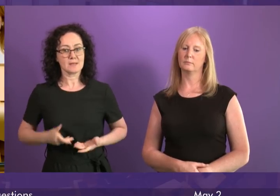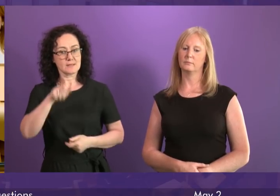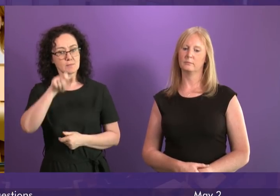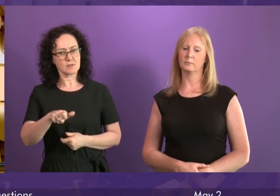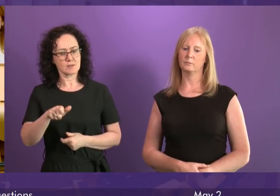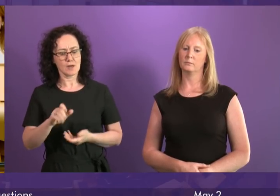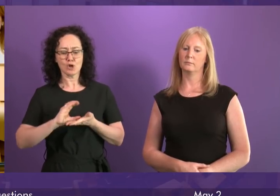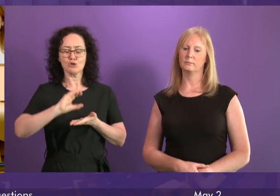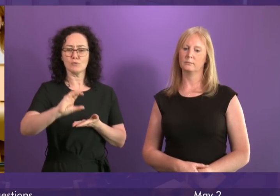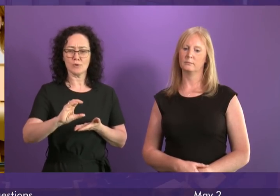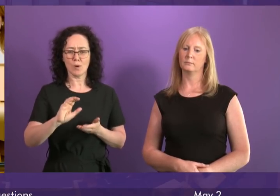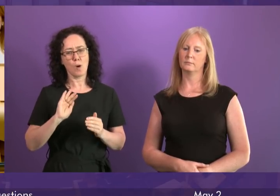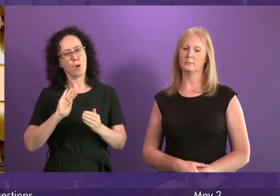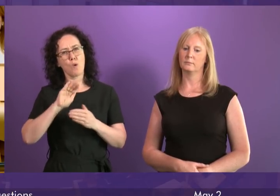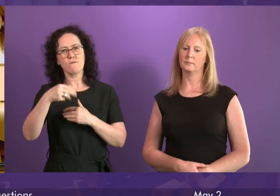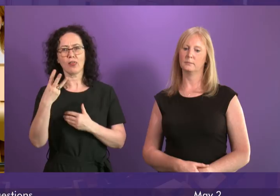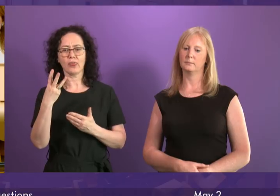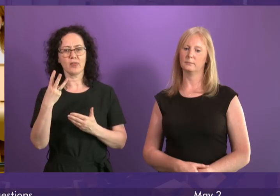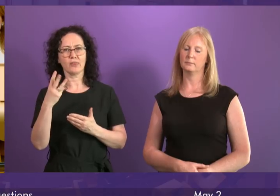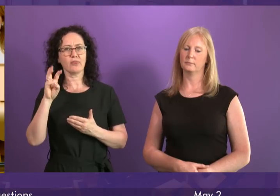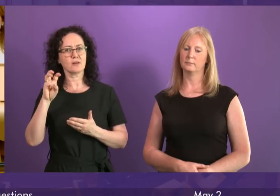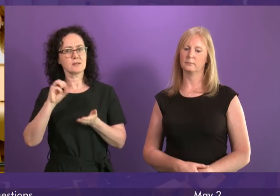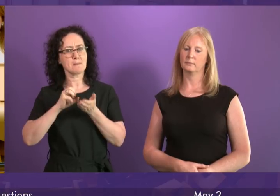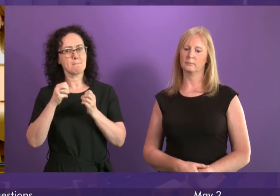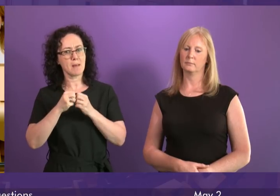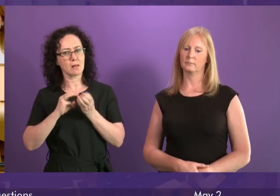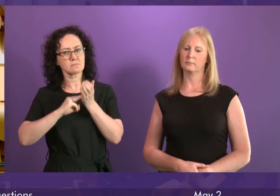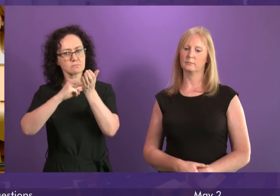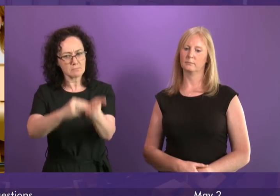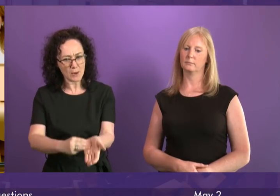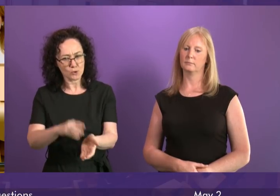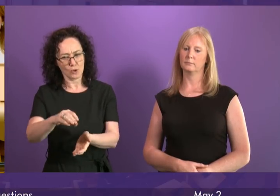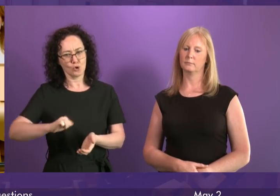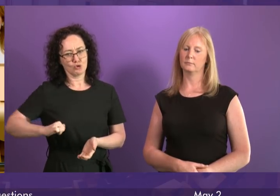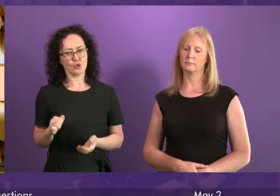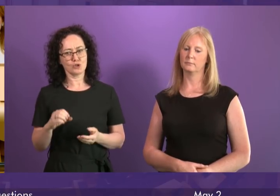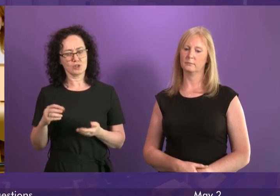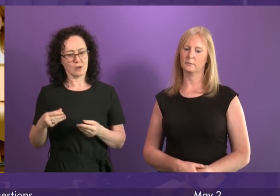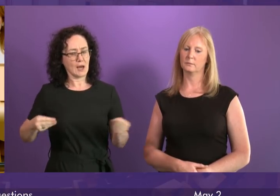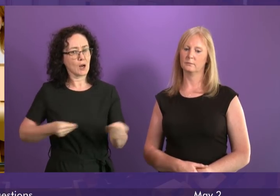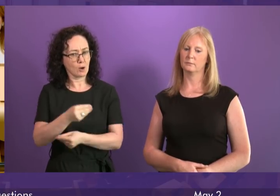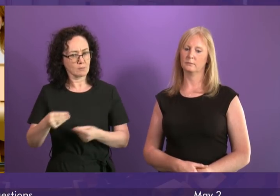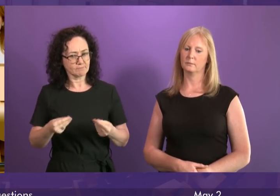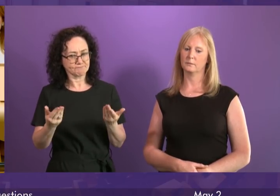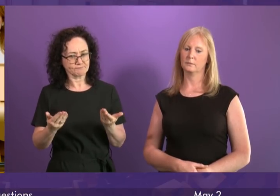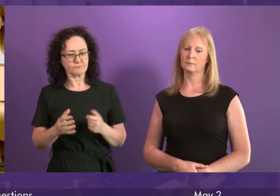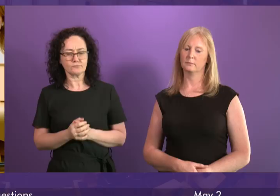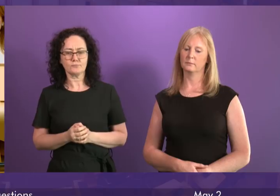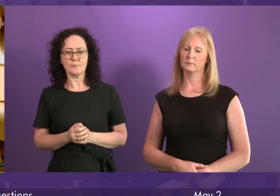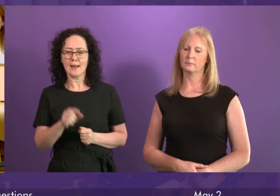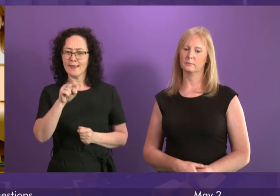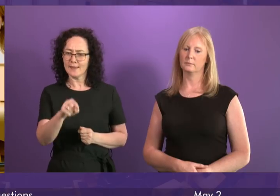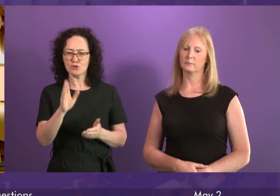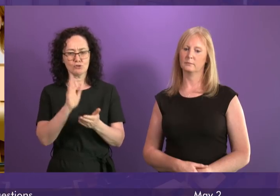billion to the Scottish economy and provide more than 100,000 jobs and I think these statistics bring into sharp focus is the